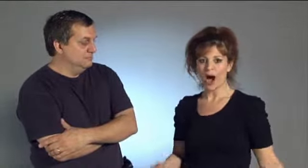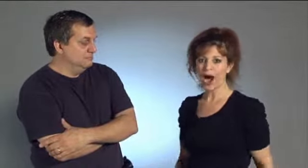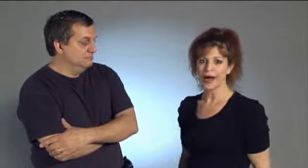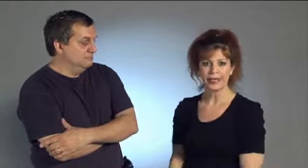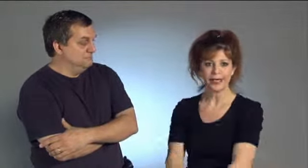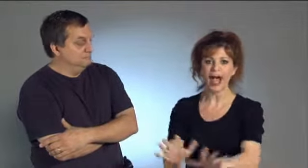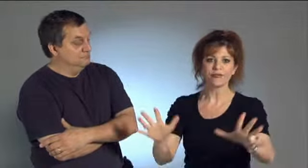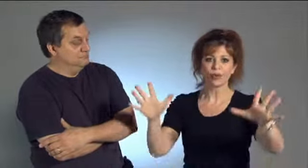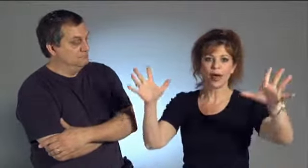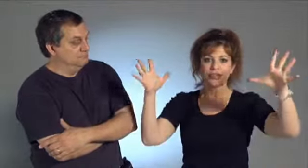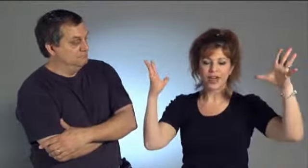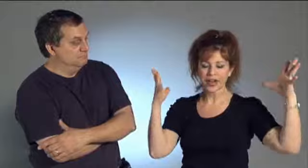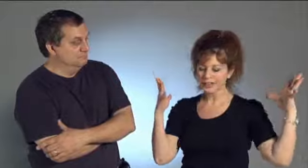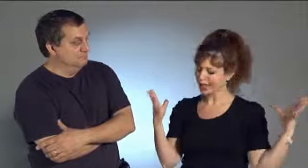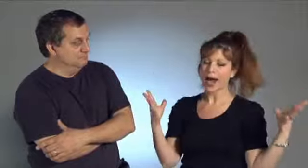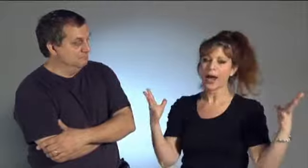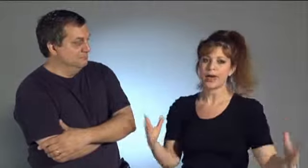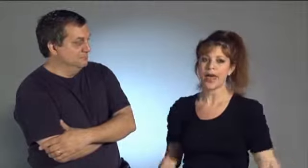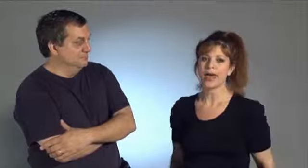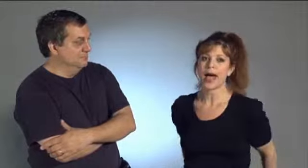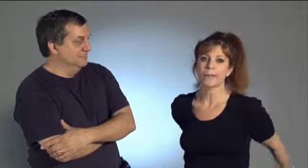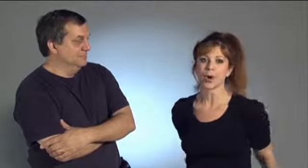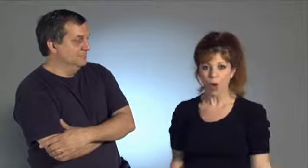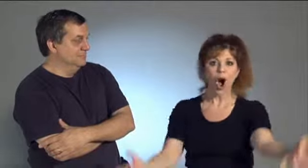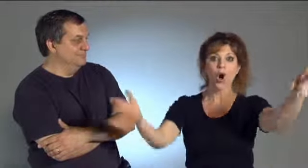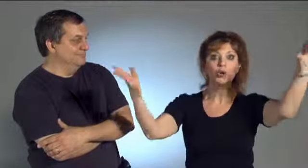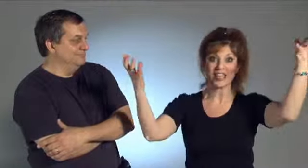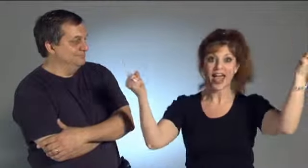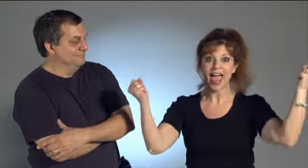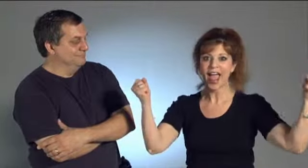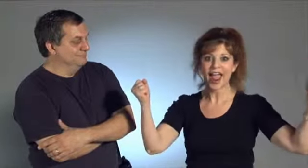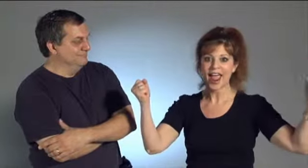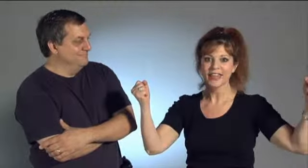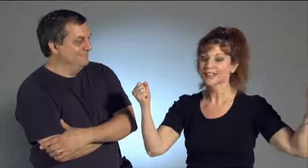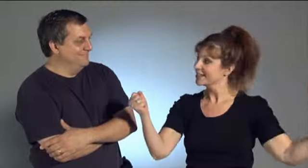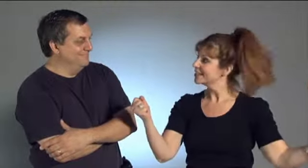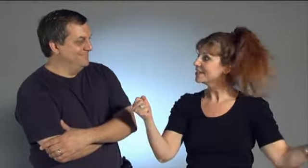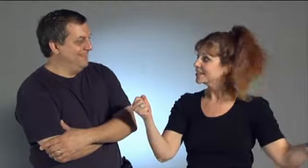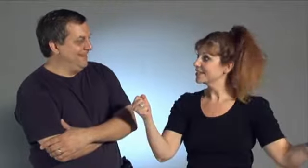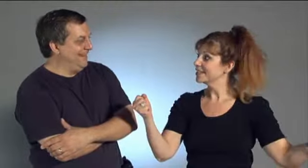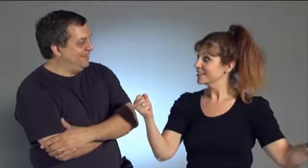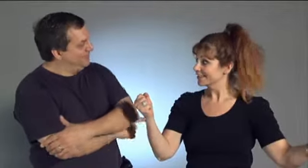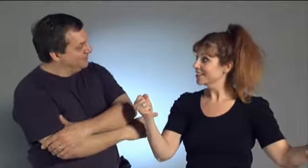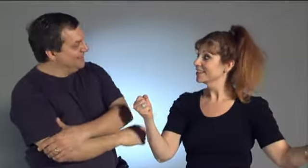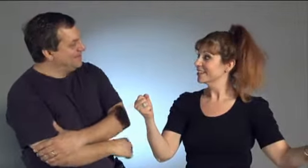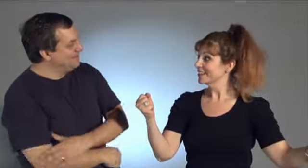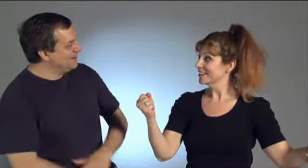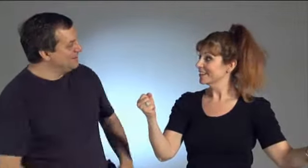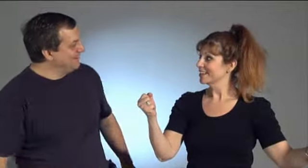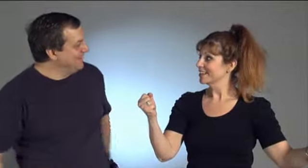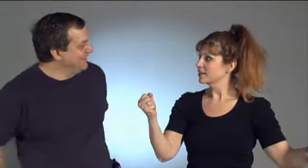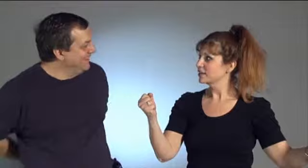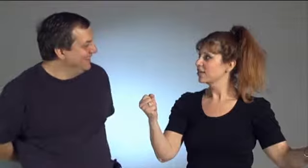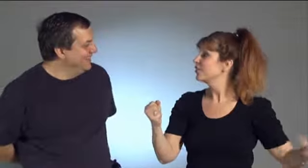Honey, everything's coming up. Roses. Hey, that was a good Ethel Merman. Who?